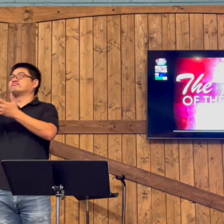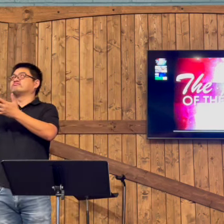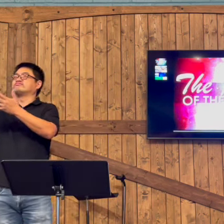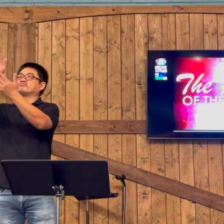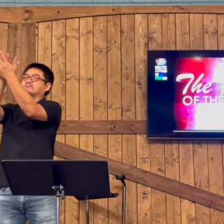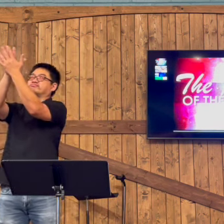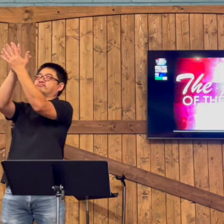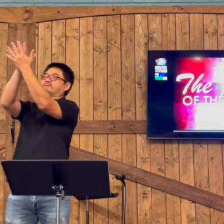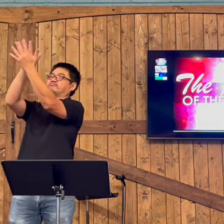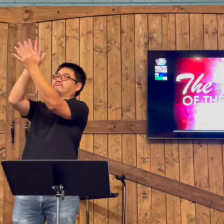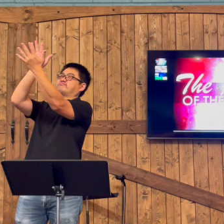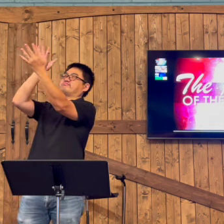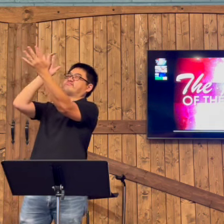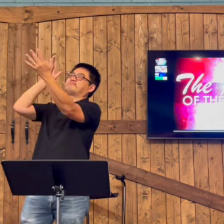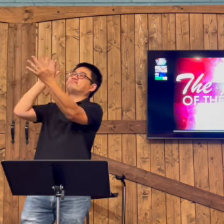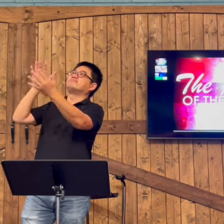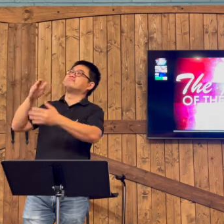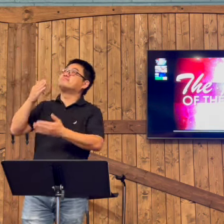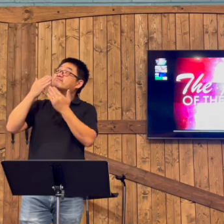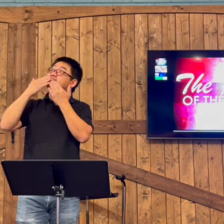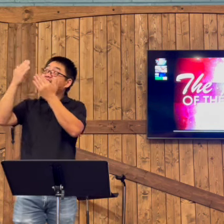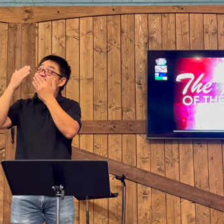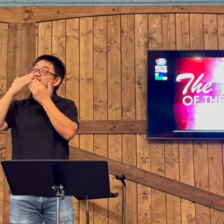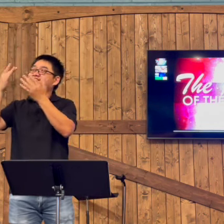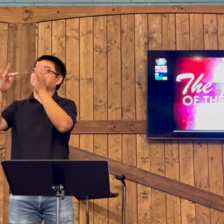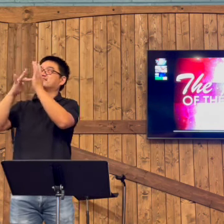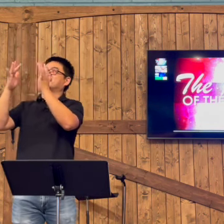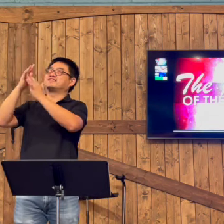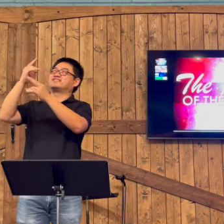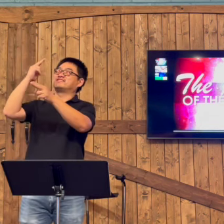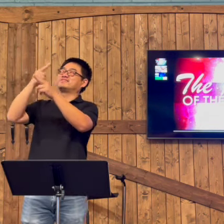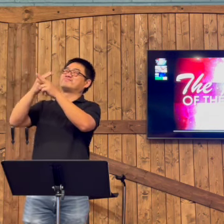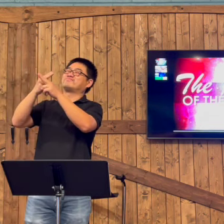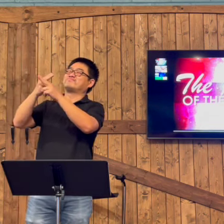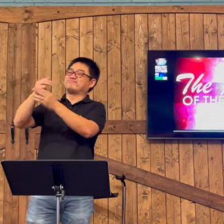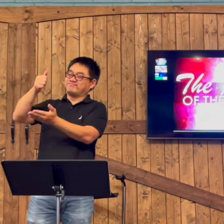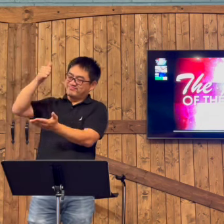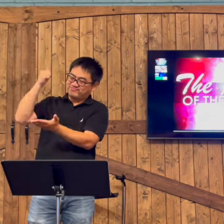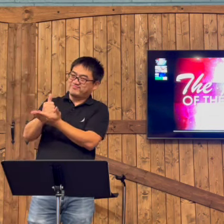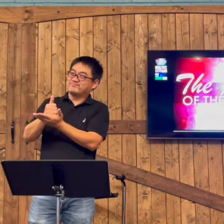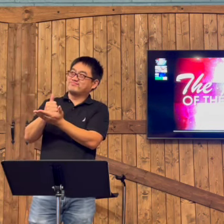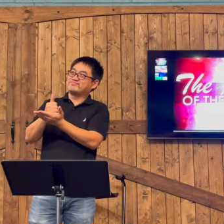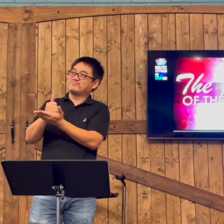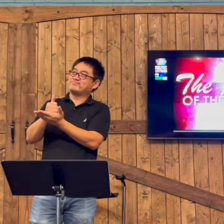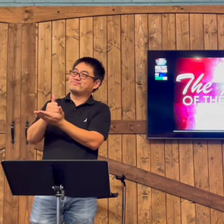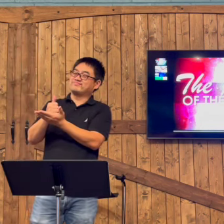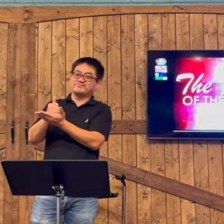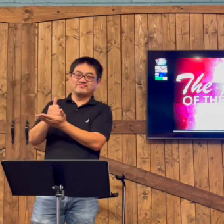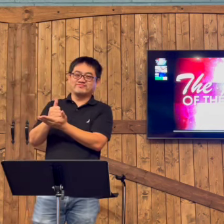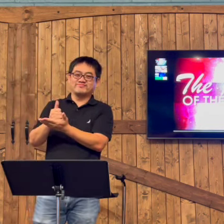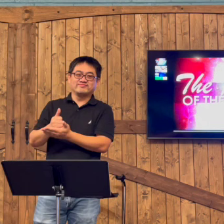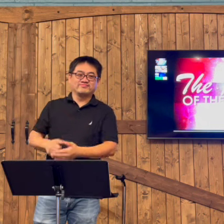will cause us to feel embarrassed. But we want to show Your glory. In Jesus' name we pray. Amen.